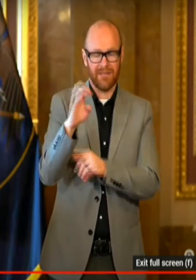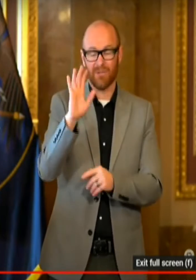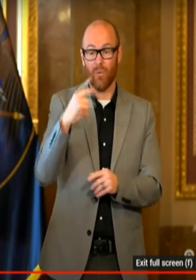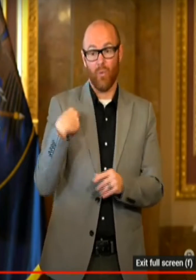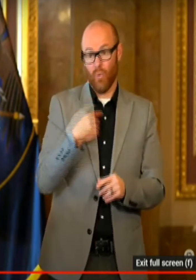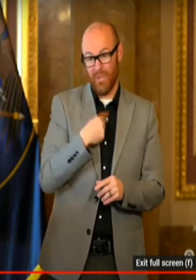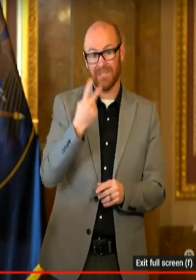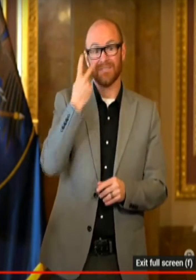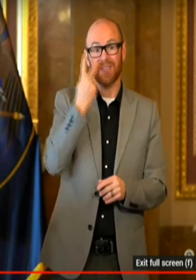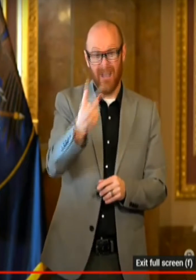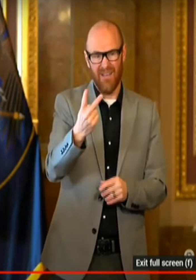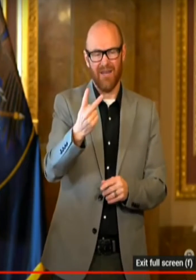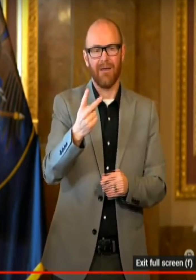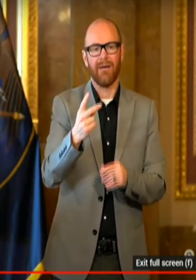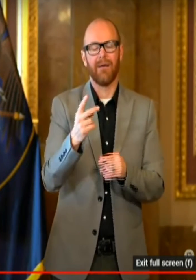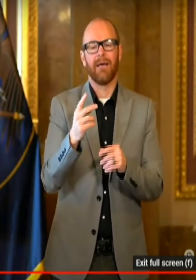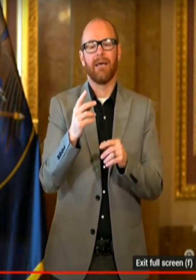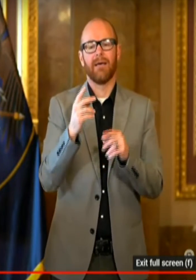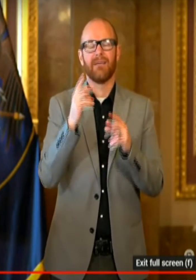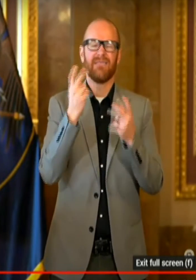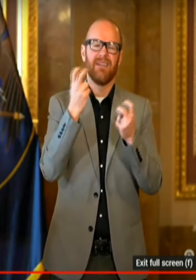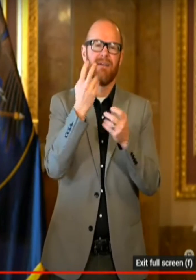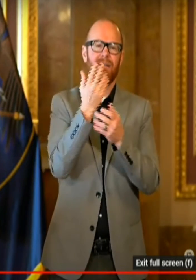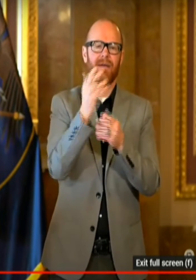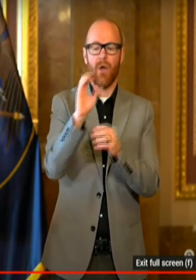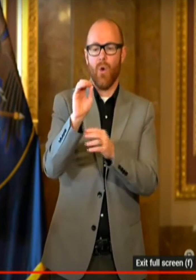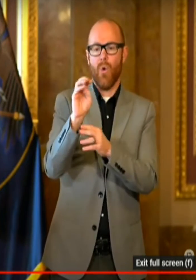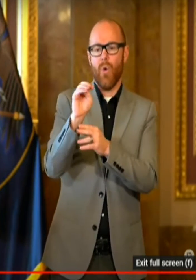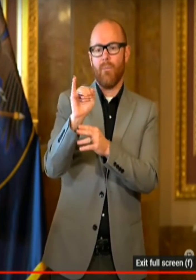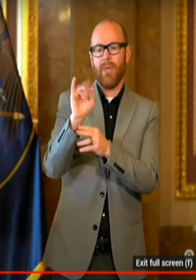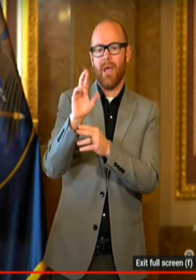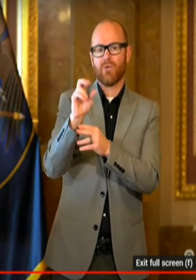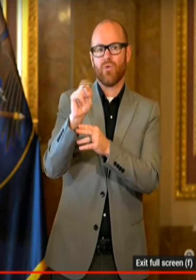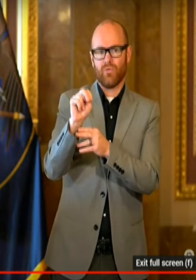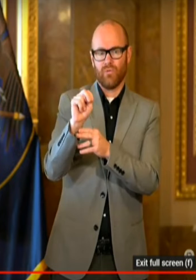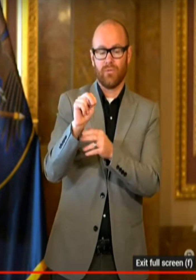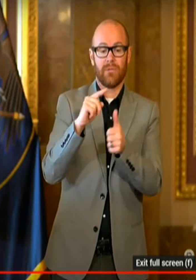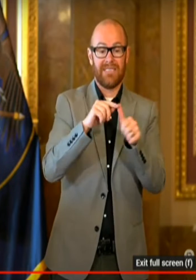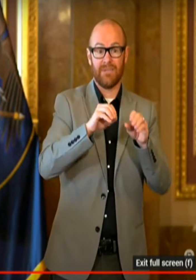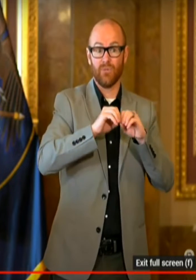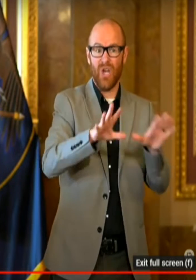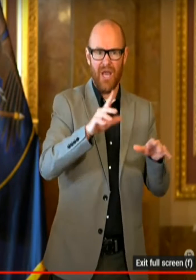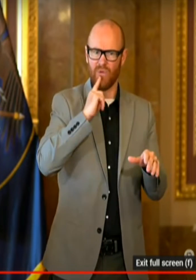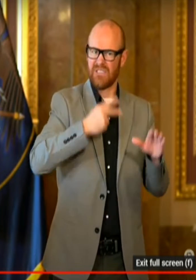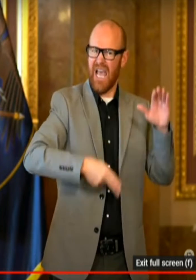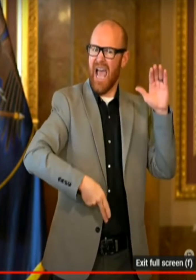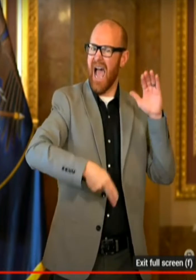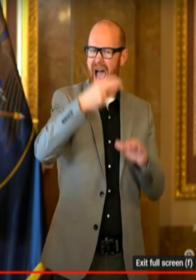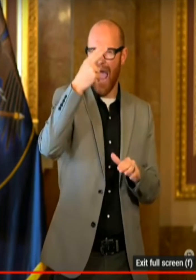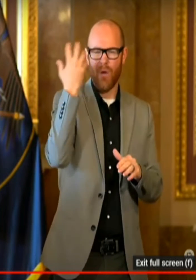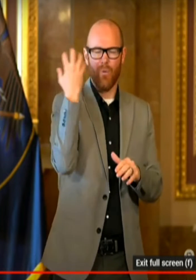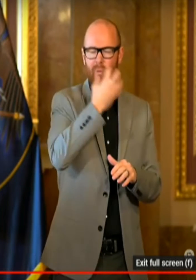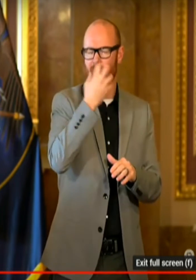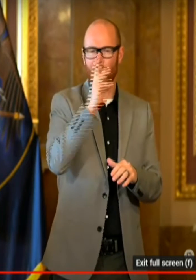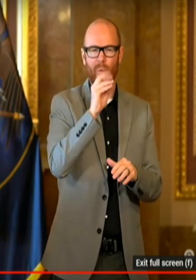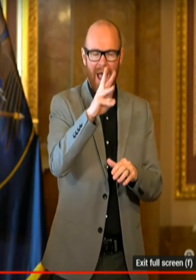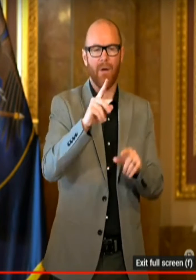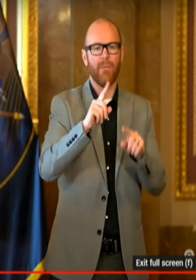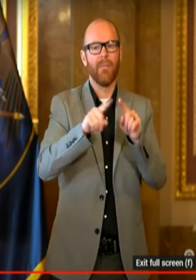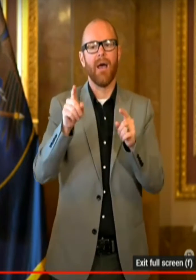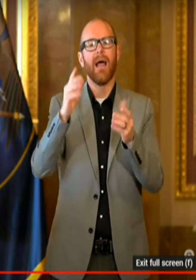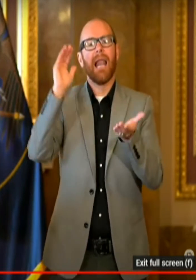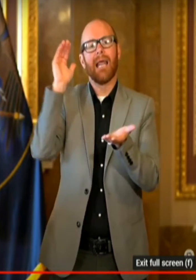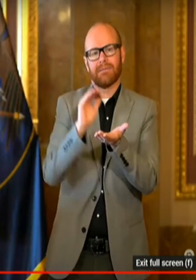predicted, we saw a decoupling with Omicron from the rate of spread of the virus and the deadliness of the virus